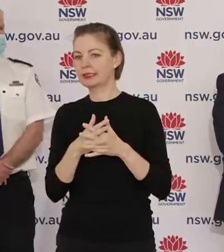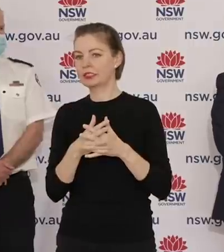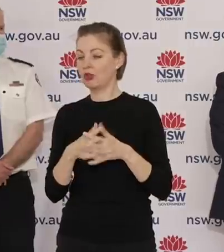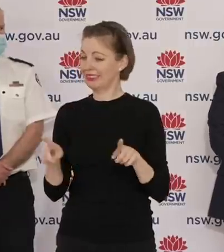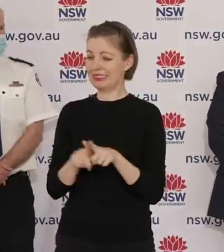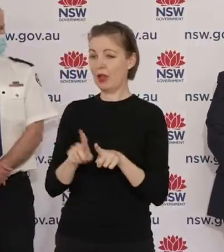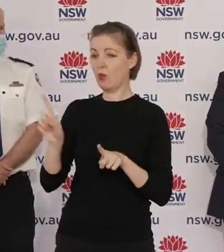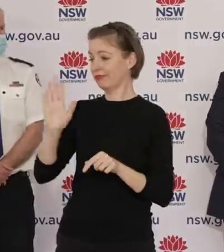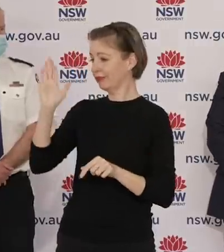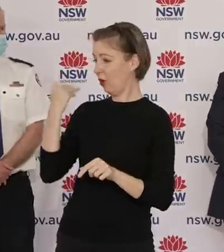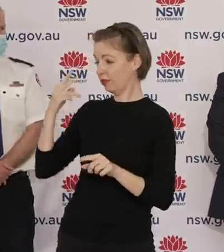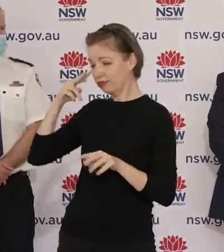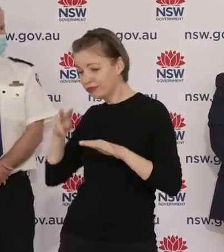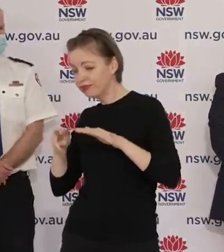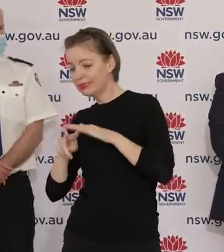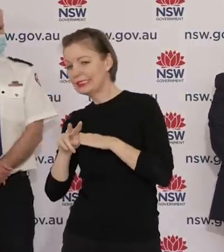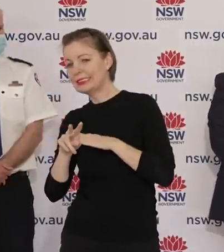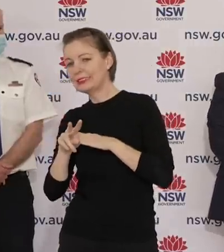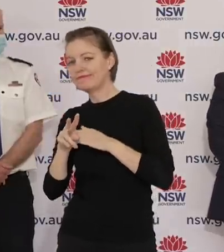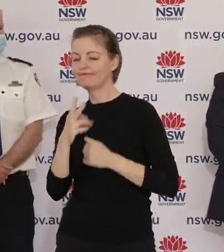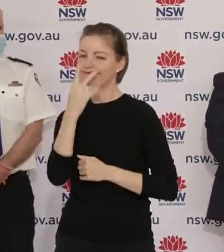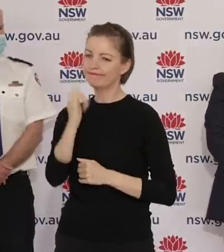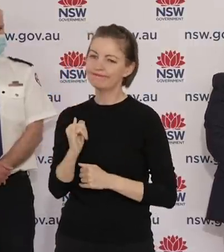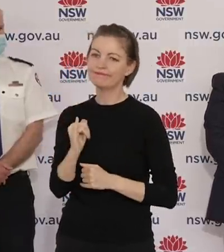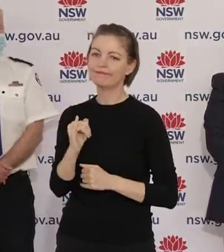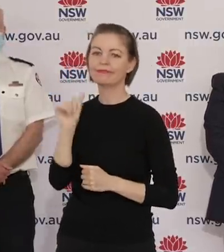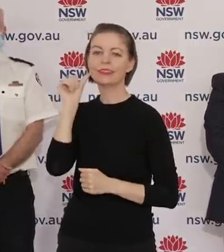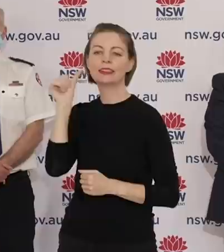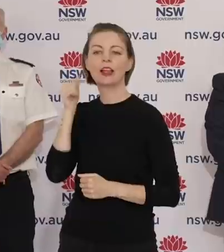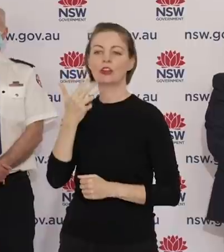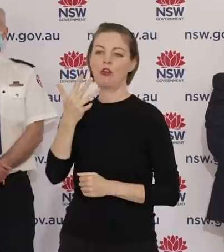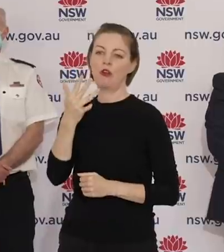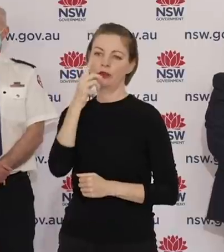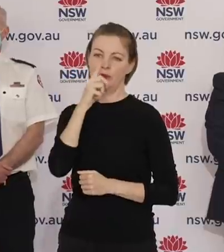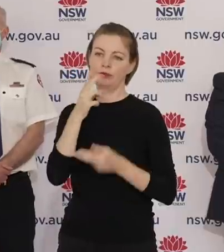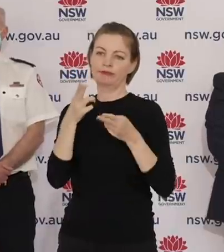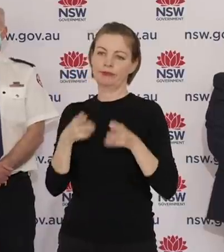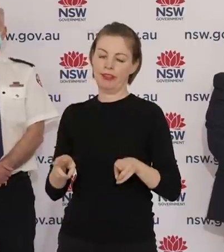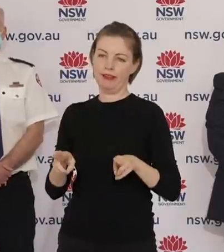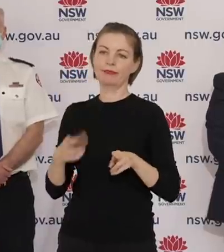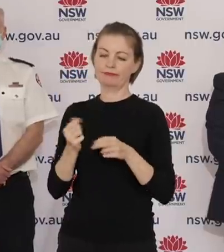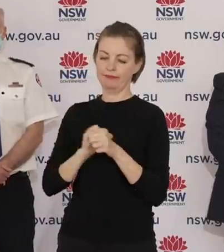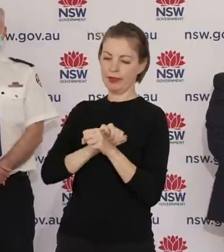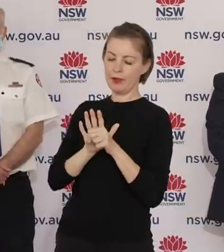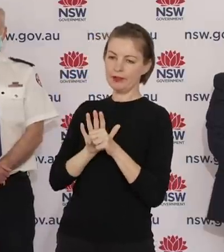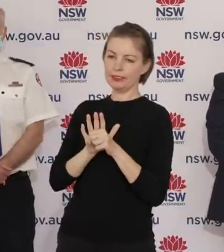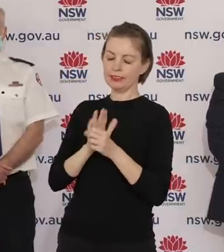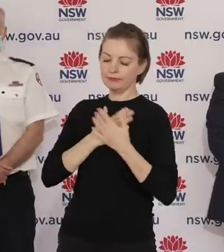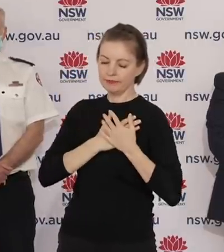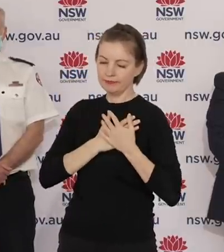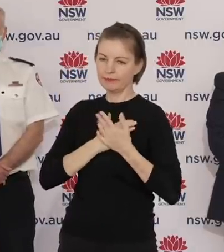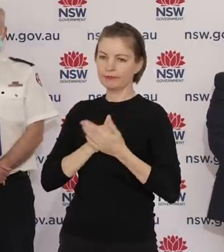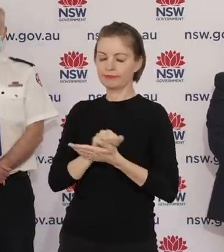predicted and regrettably we did have nine deaths to 8pm yesterday and we extend our deepest condolences to the loved ones of those